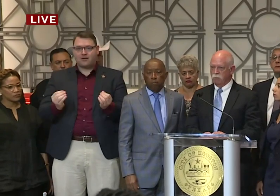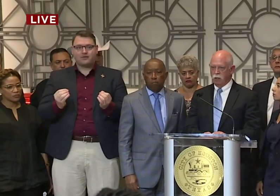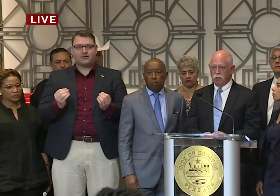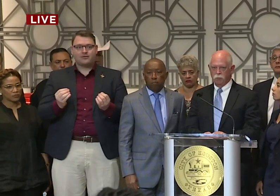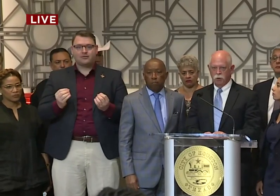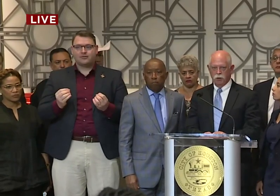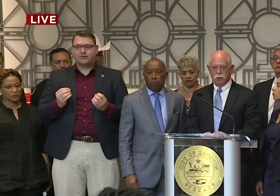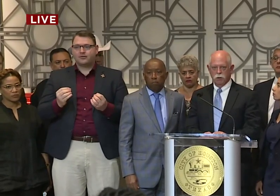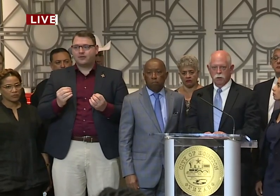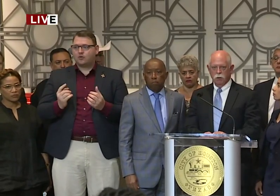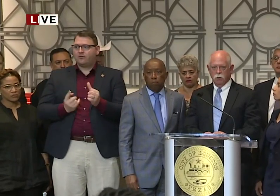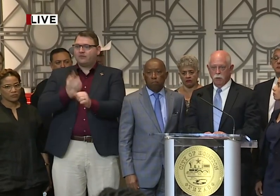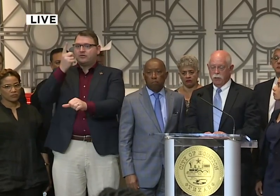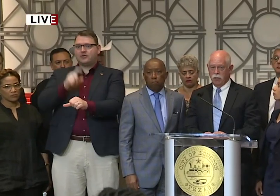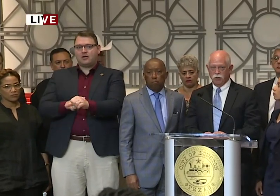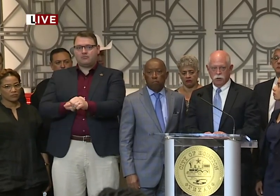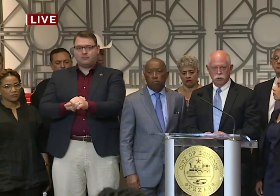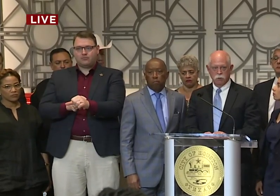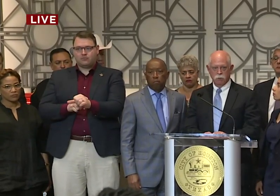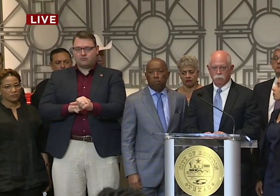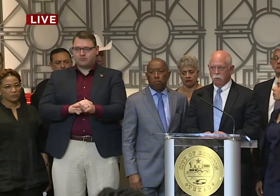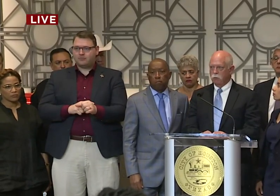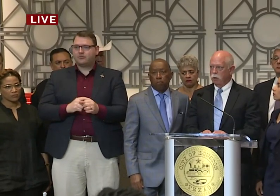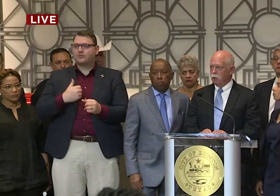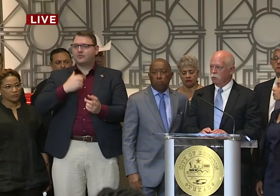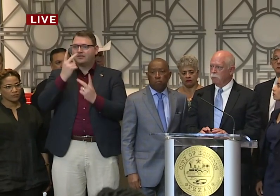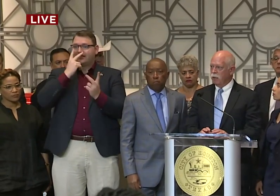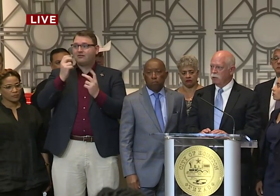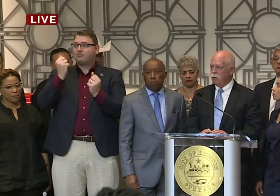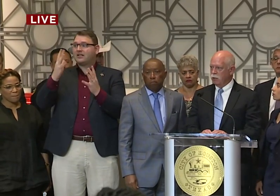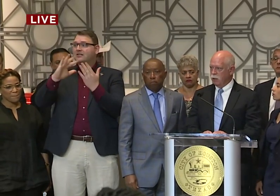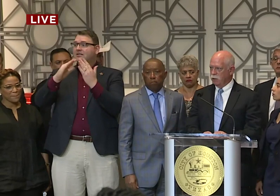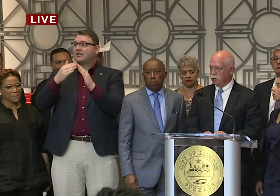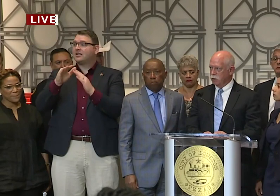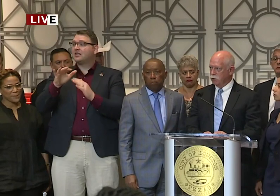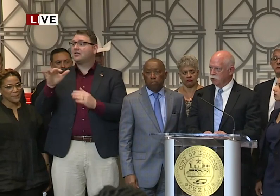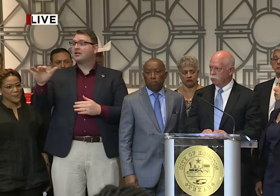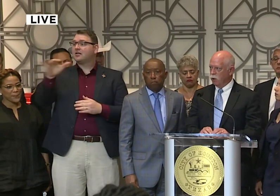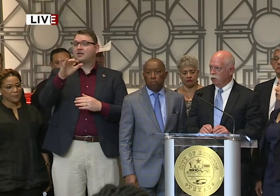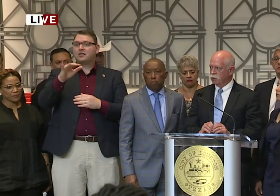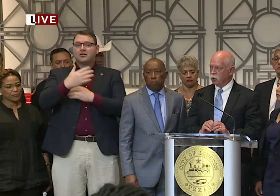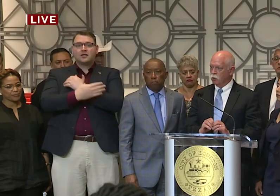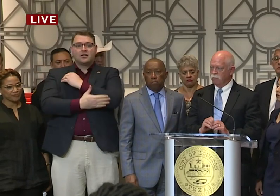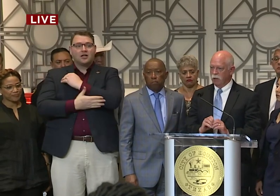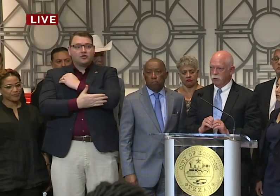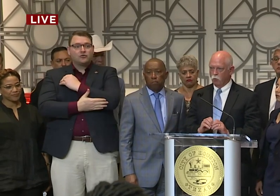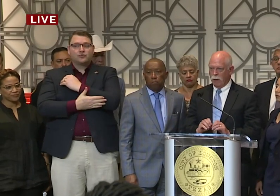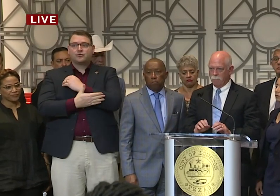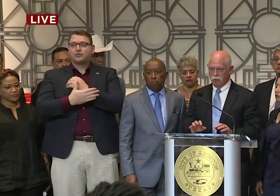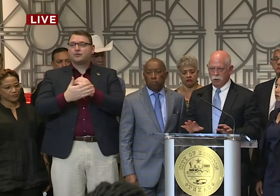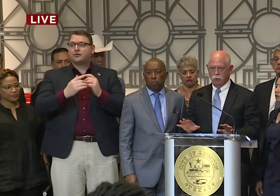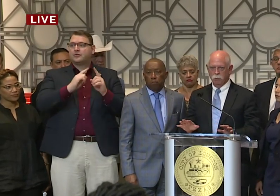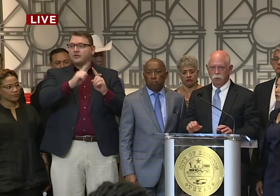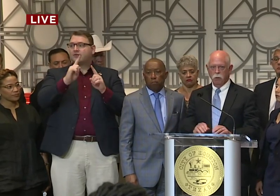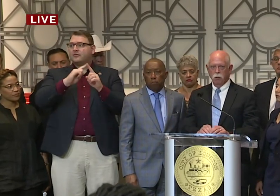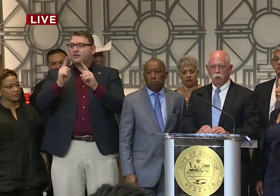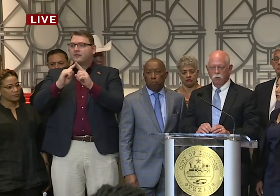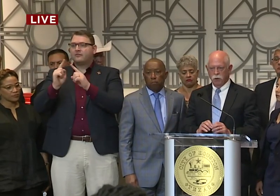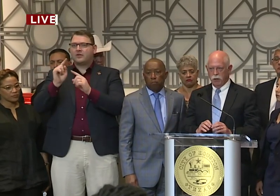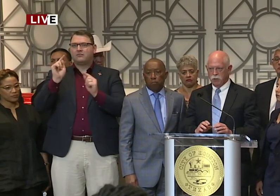and we're seeing many communities, many nations coming up with many, many cases, and the spread is occurring very rapidly.